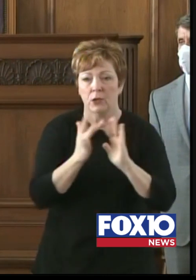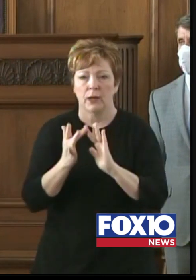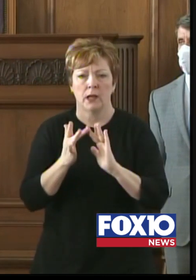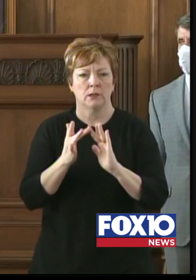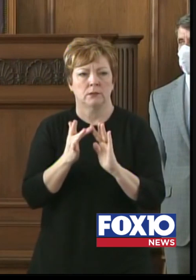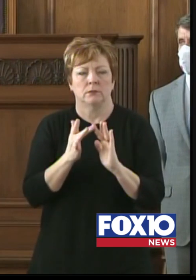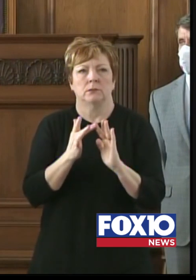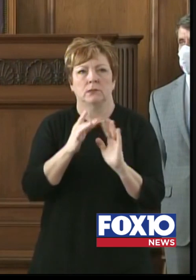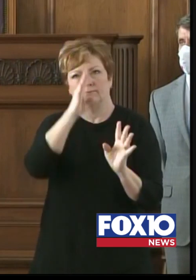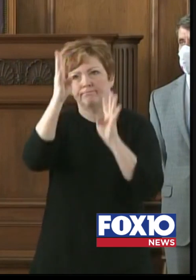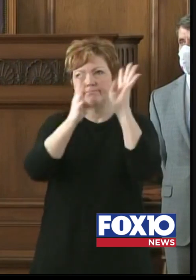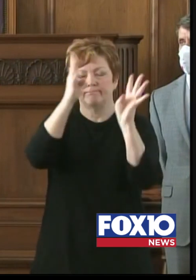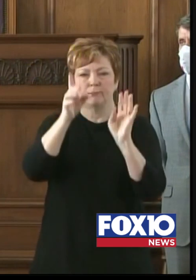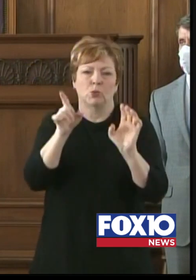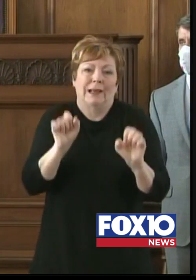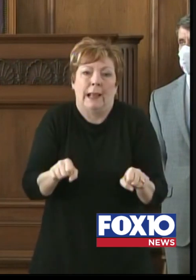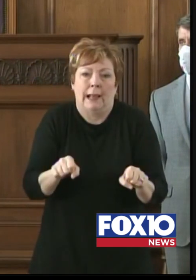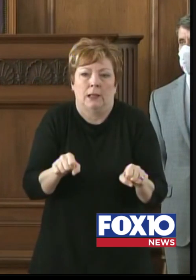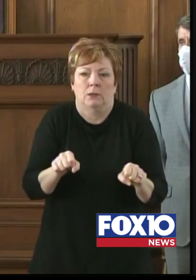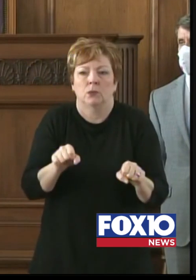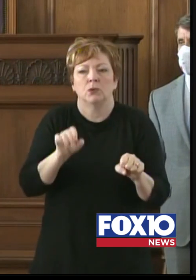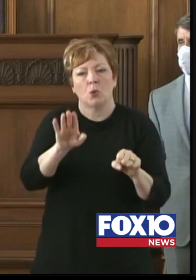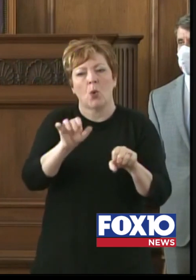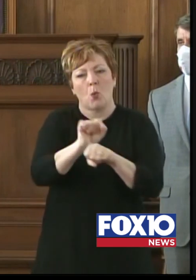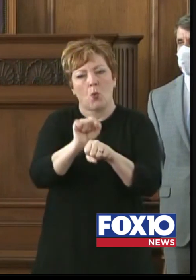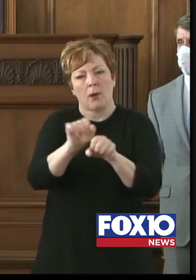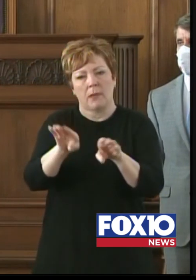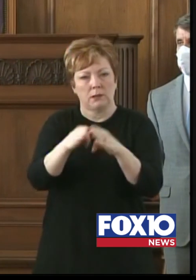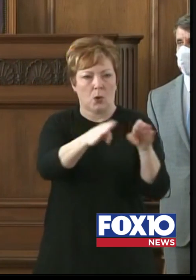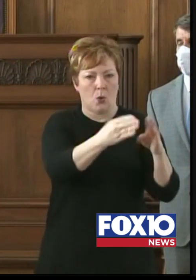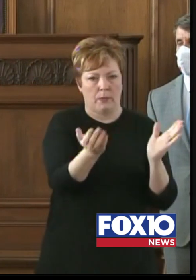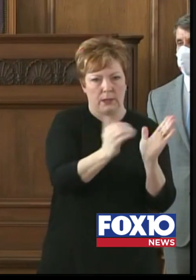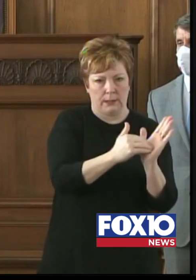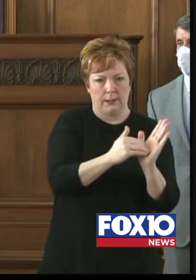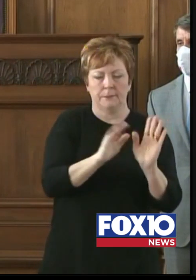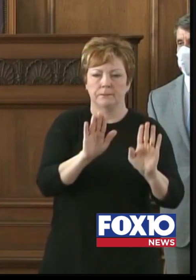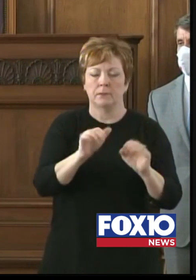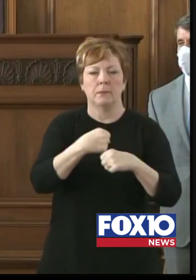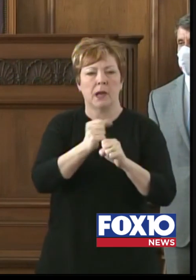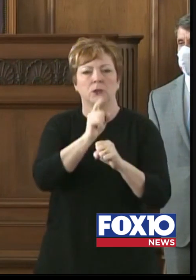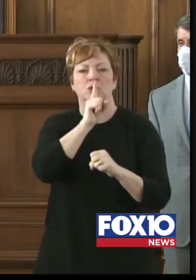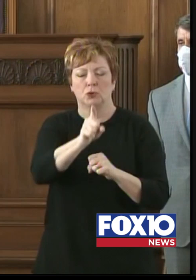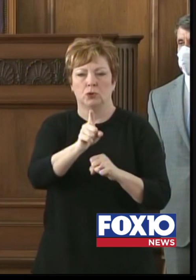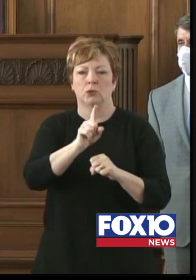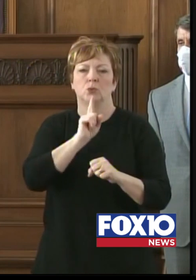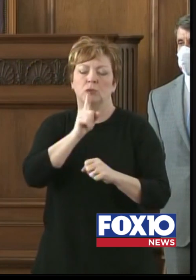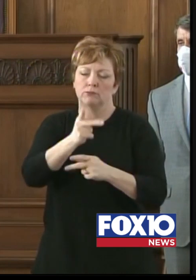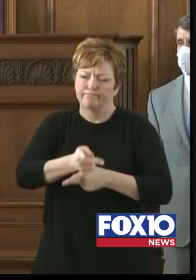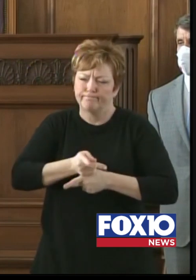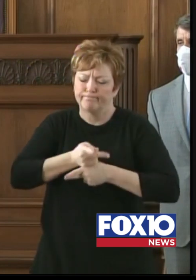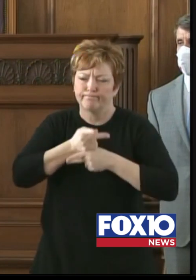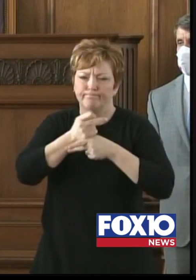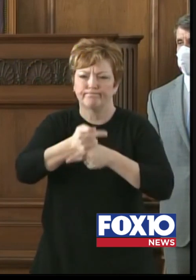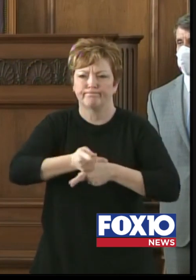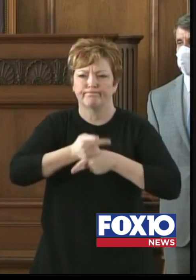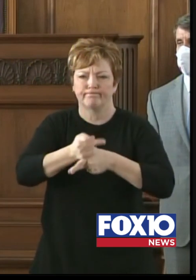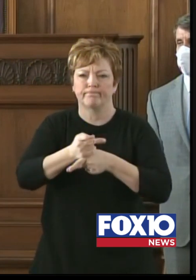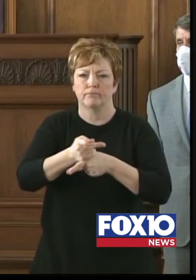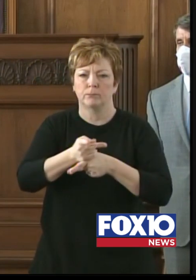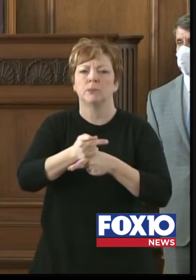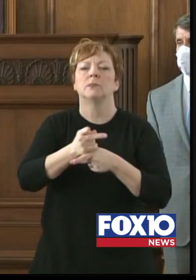open your workplaces. Ensure you're taking every precaution while getting back to work.